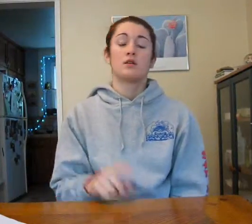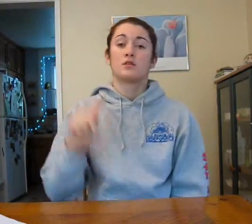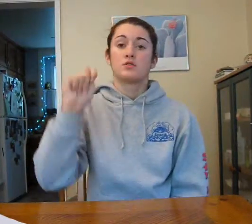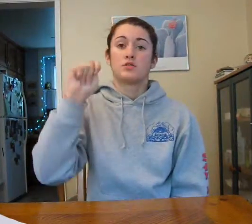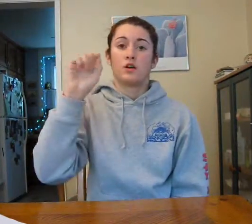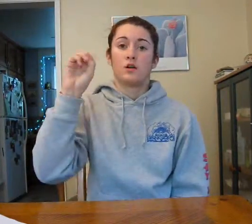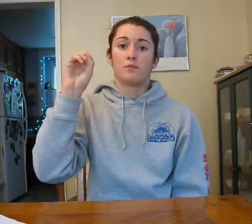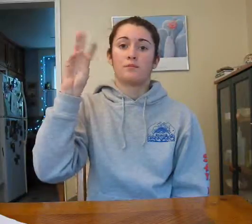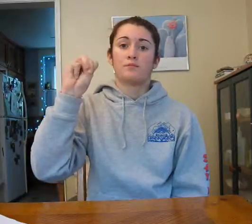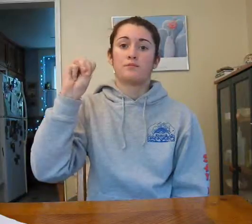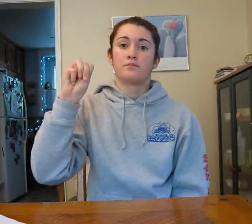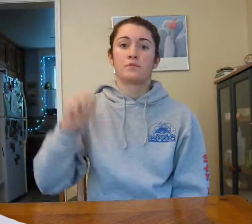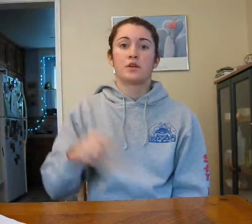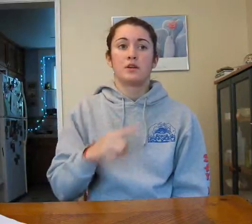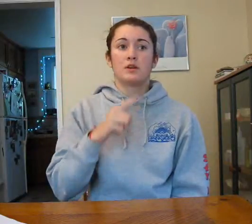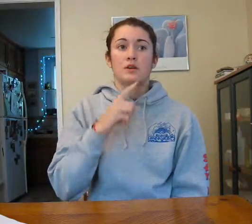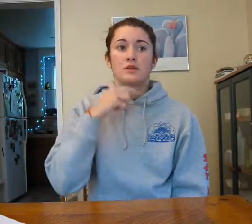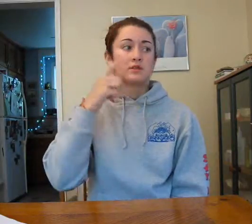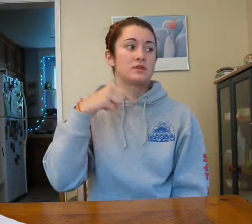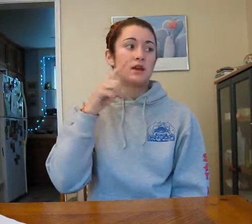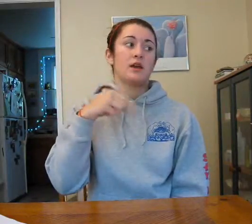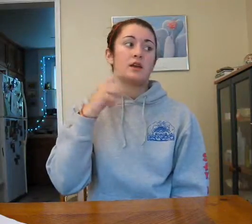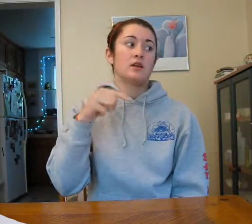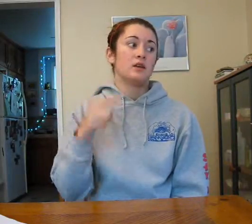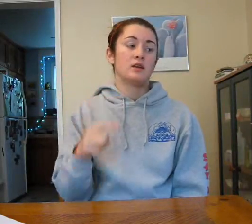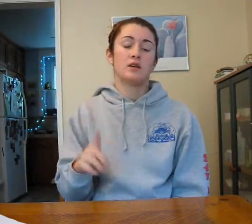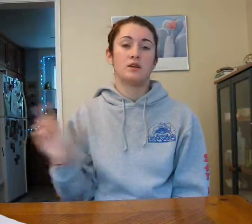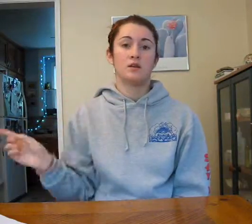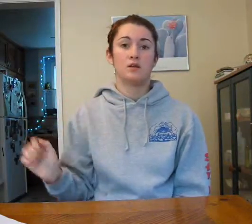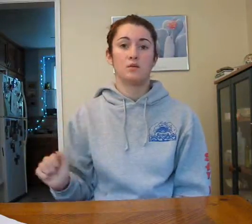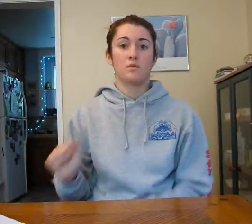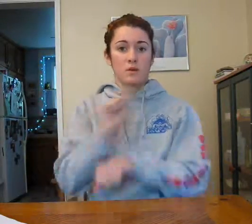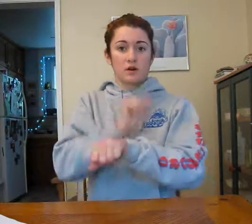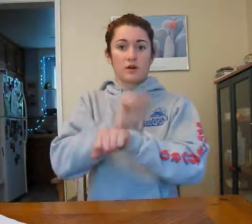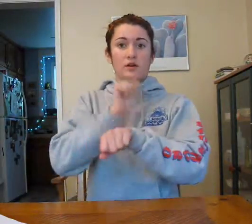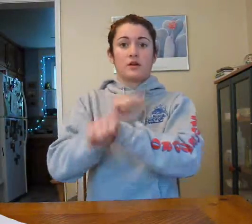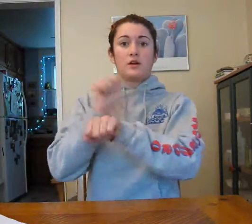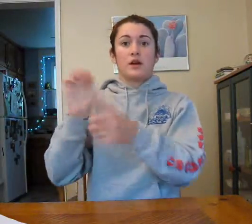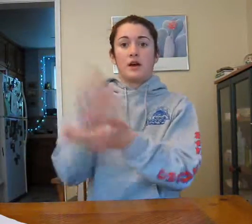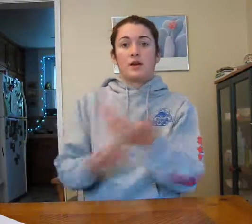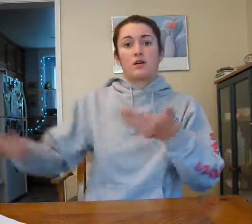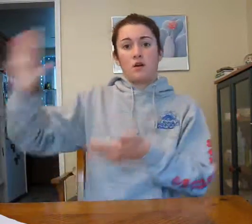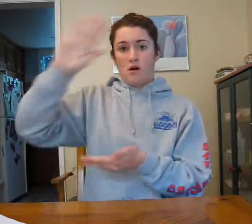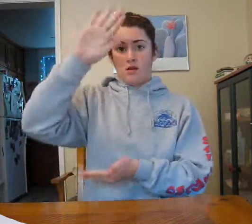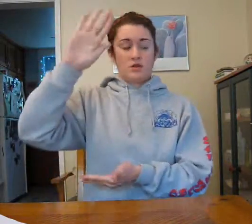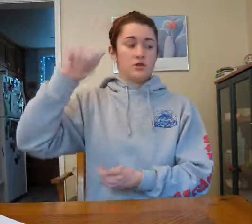Tom say he worked at college.